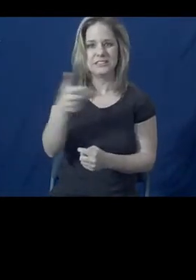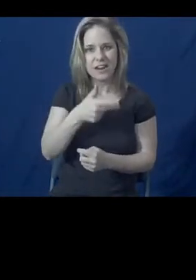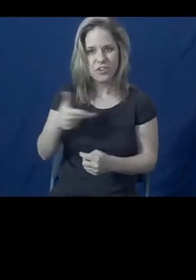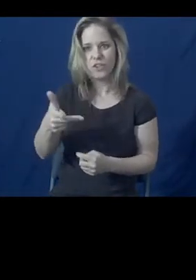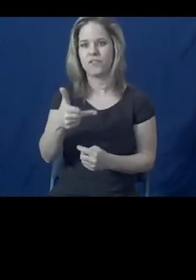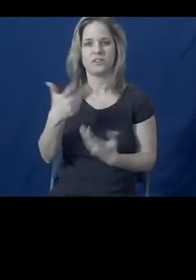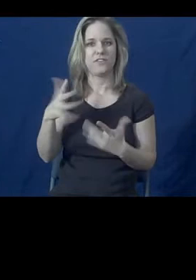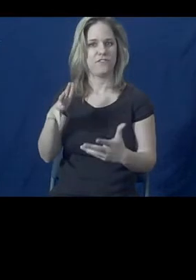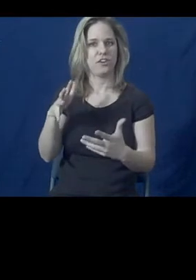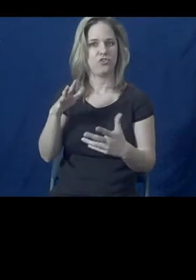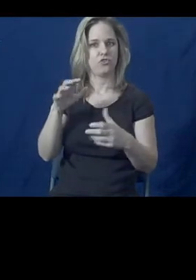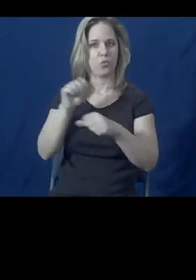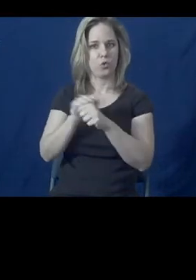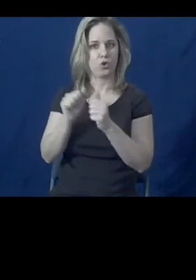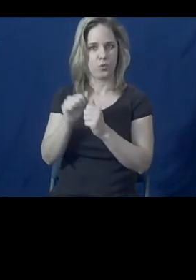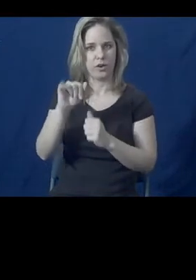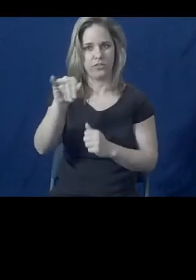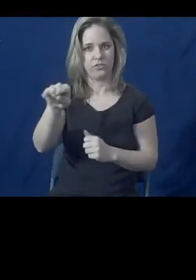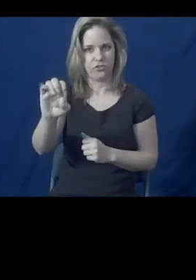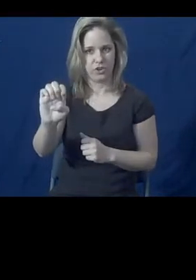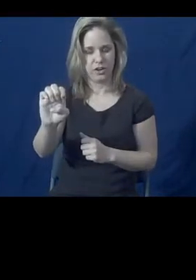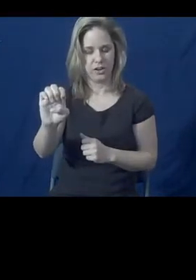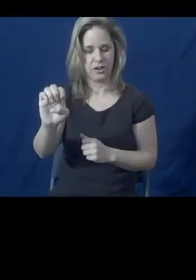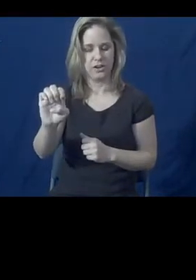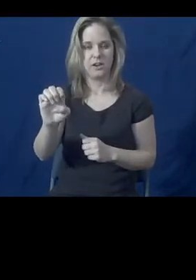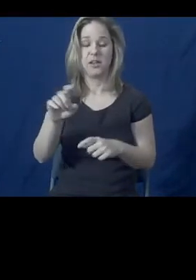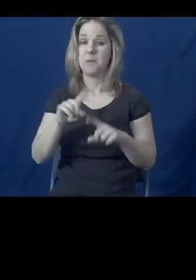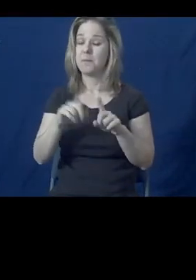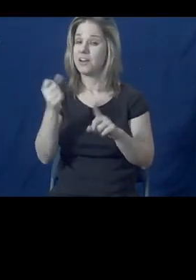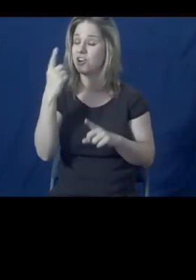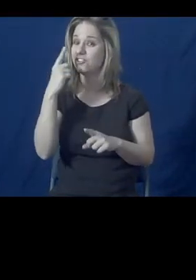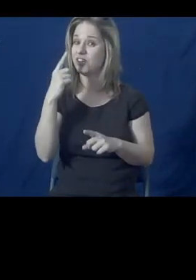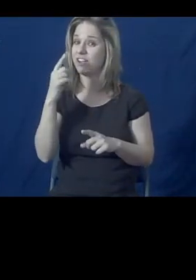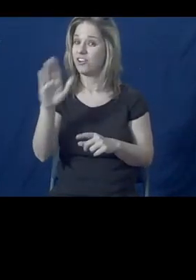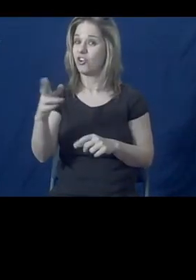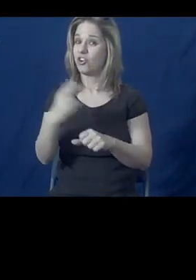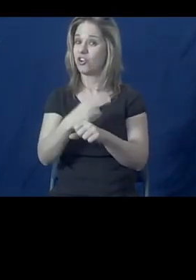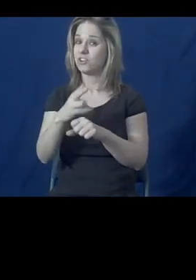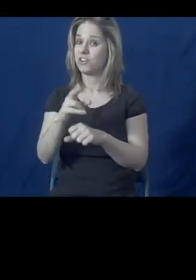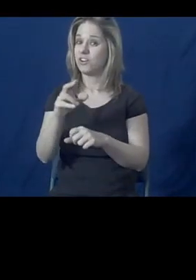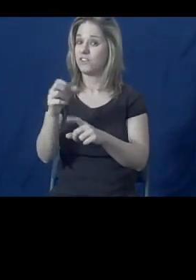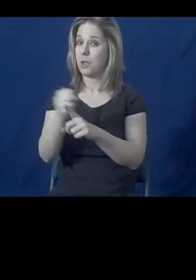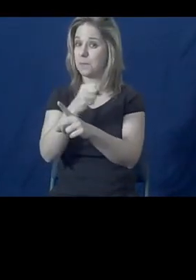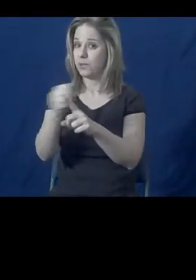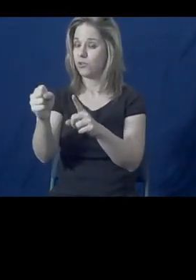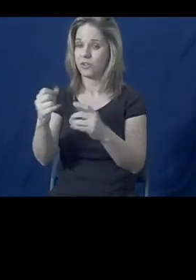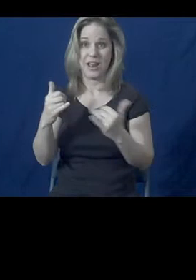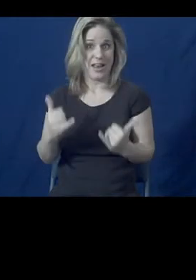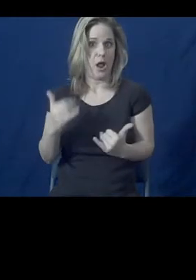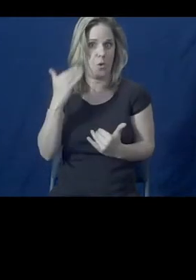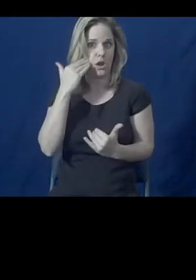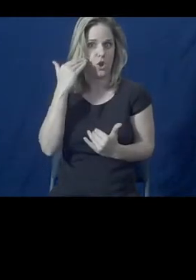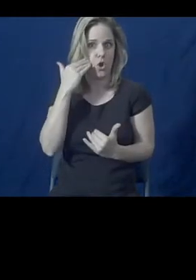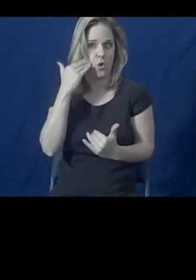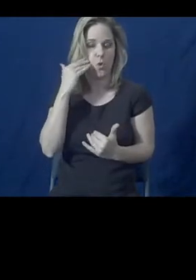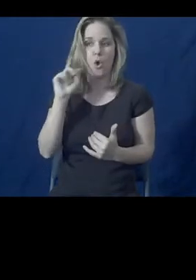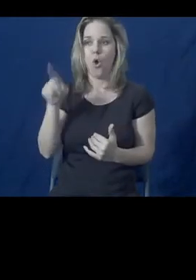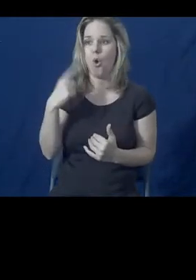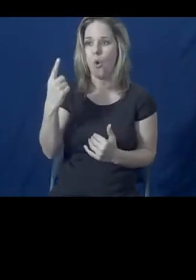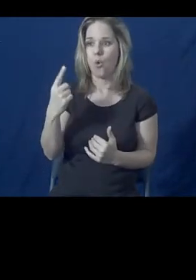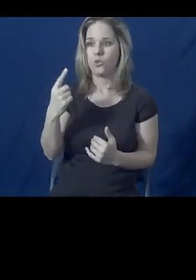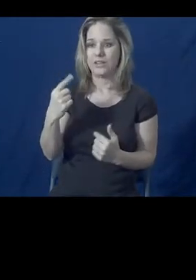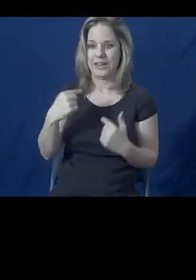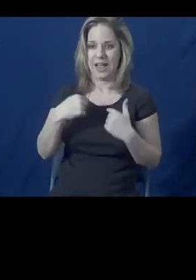however, the history of abuse was something, at that point, I know now, that was known only to myself